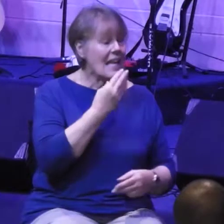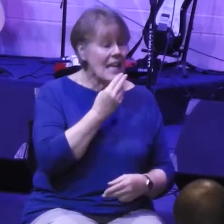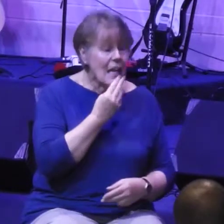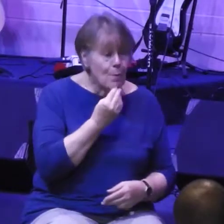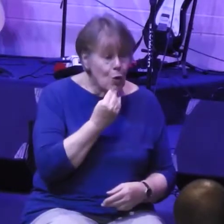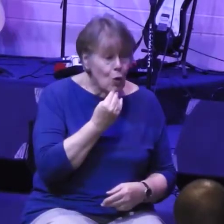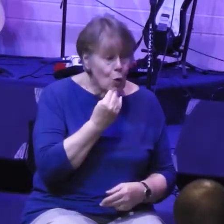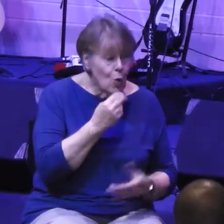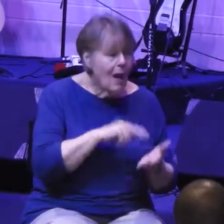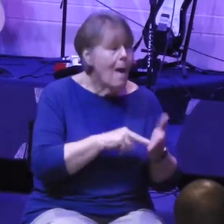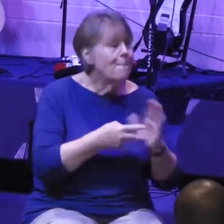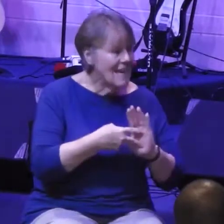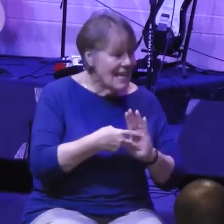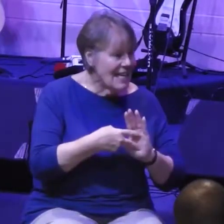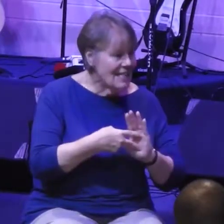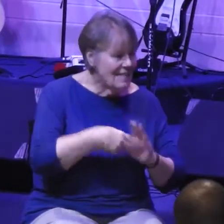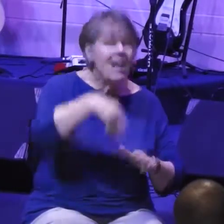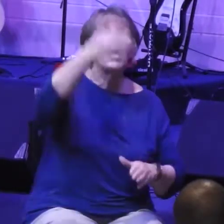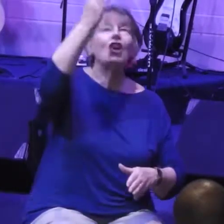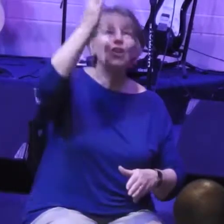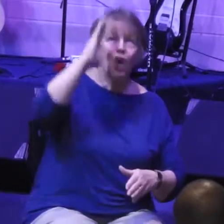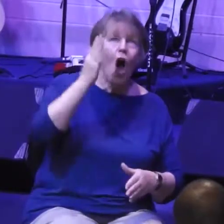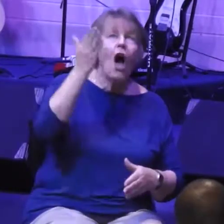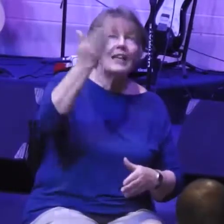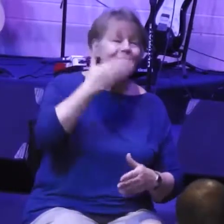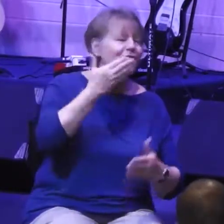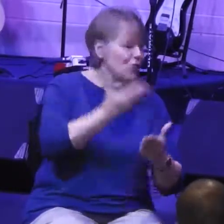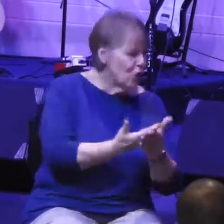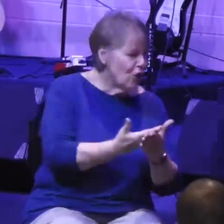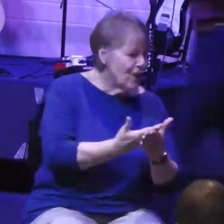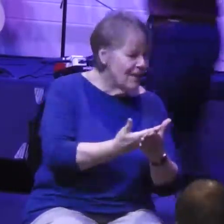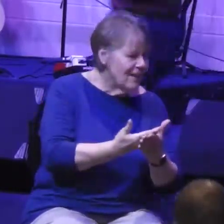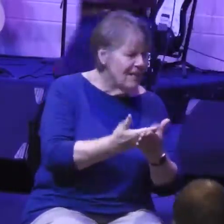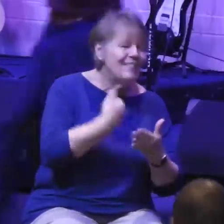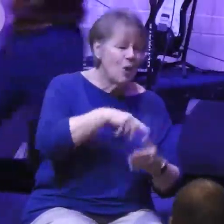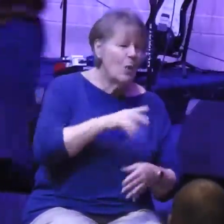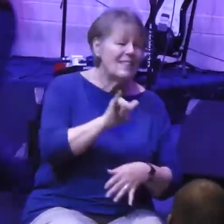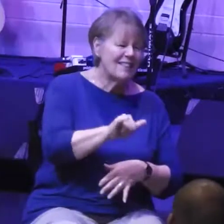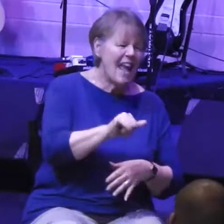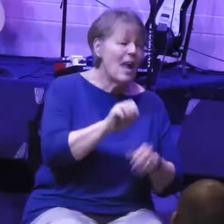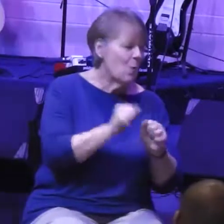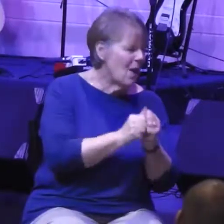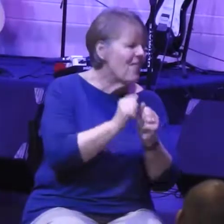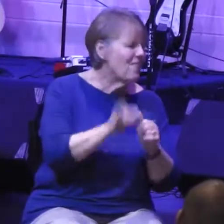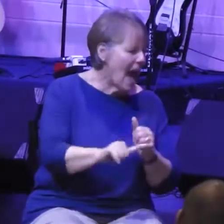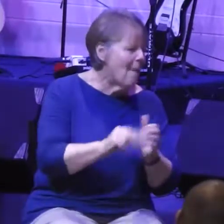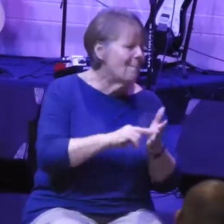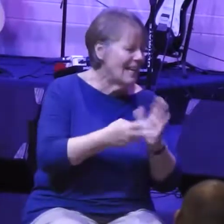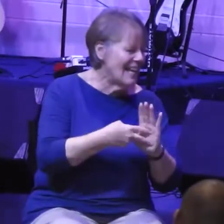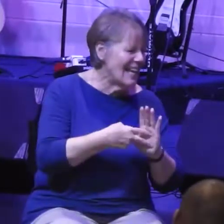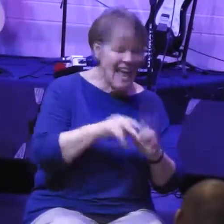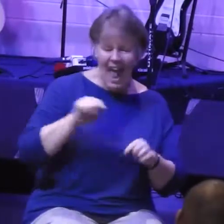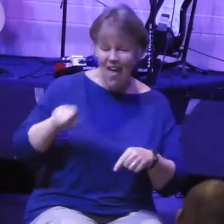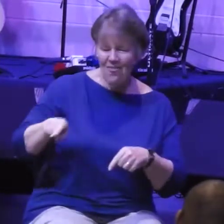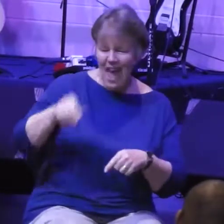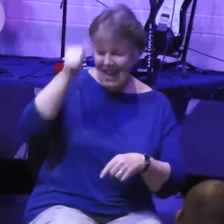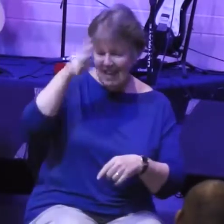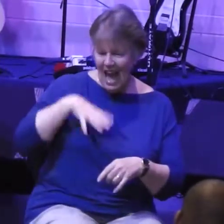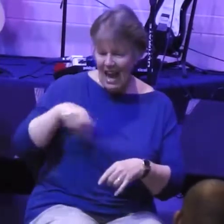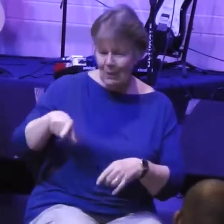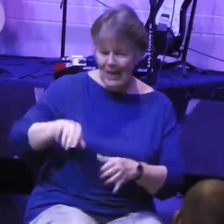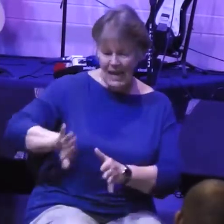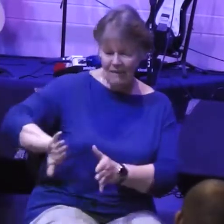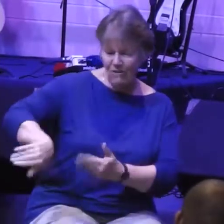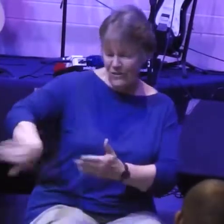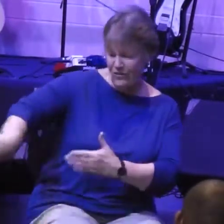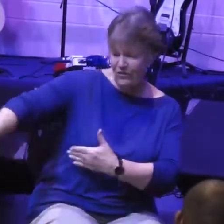So we just stick with the whole God is good part and we sort of brush aside this guy. This is the only